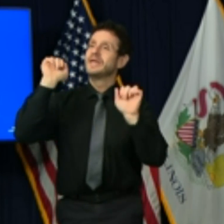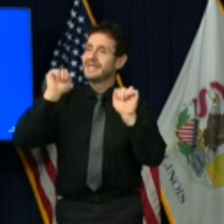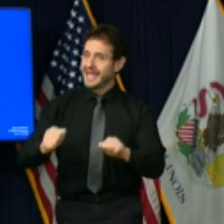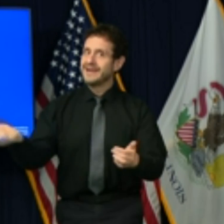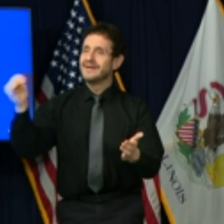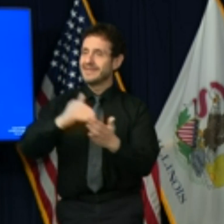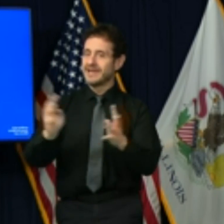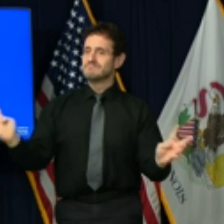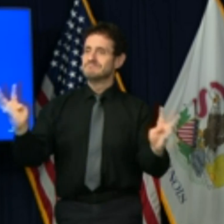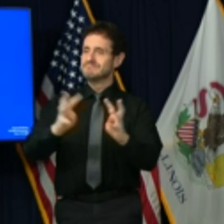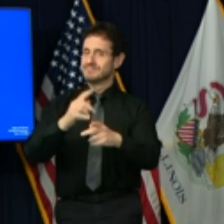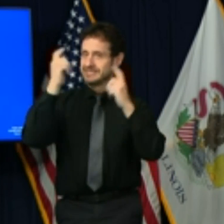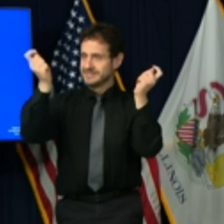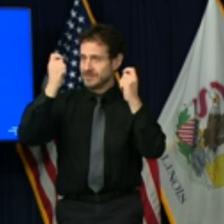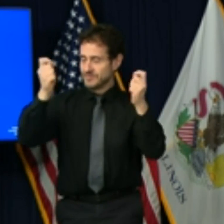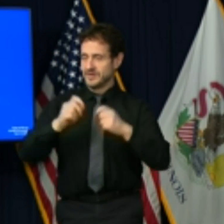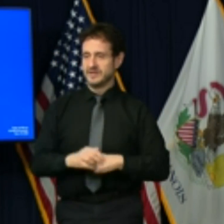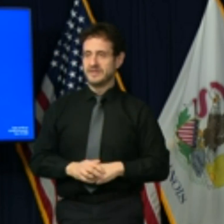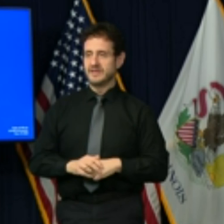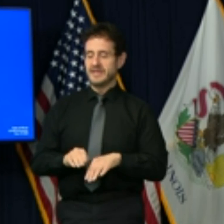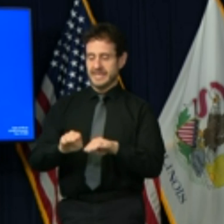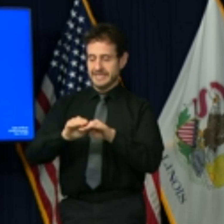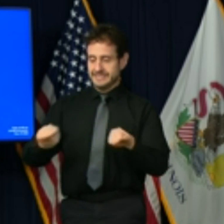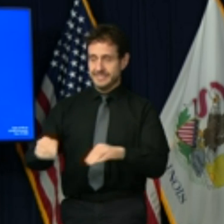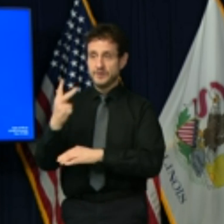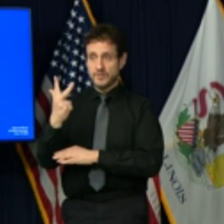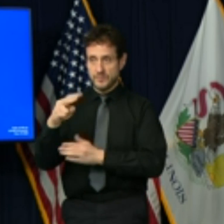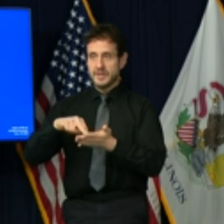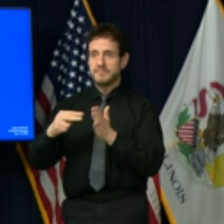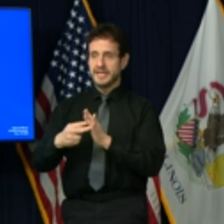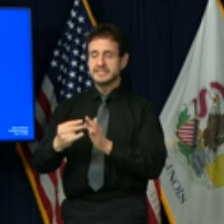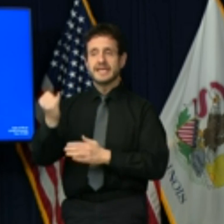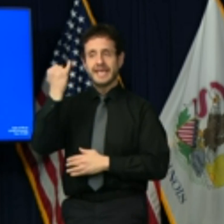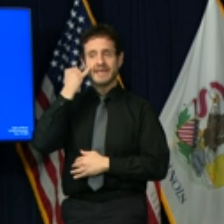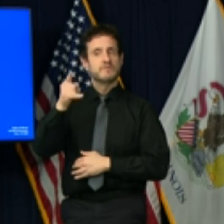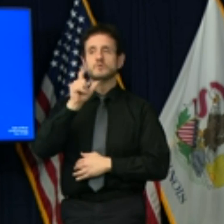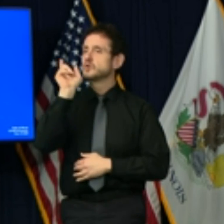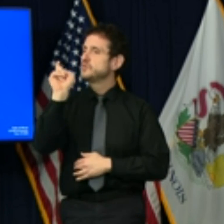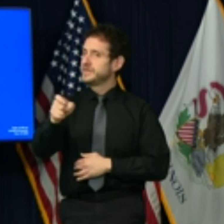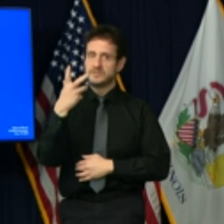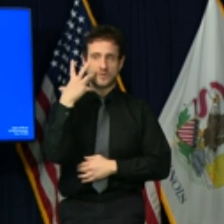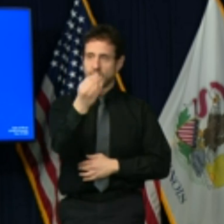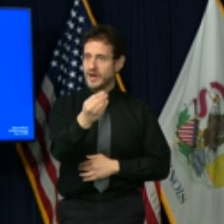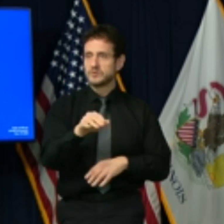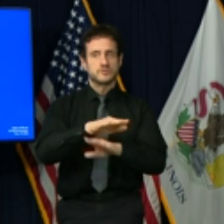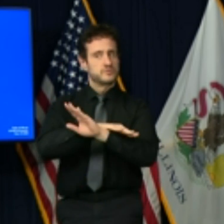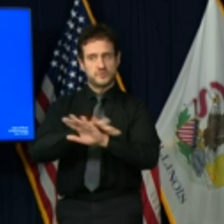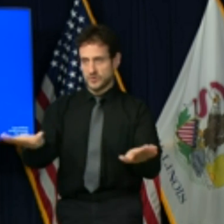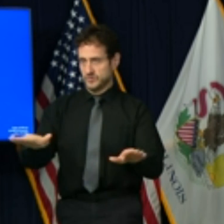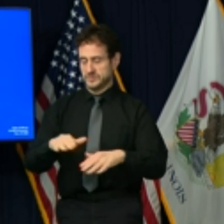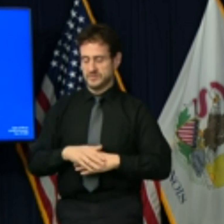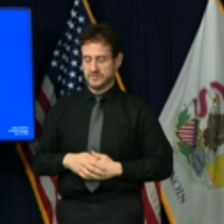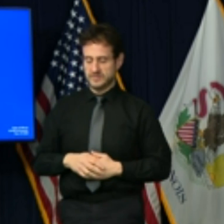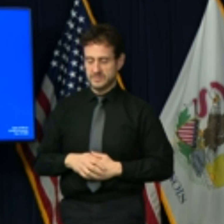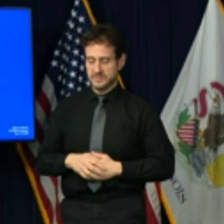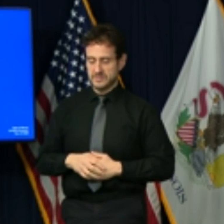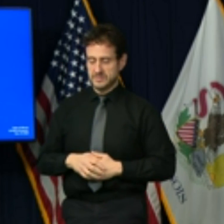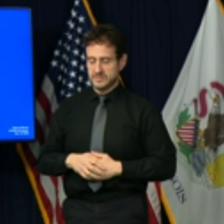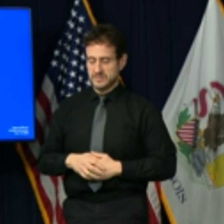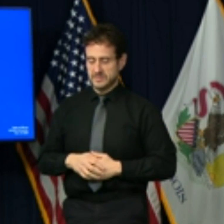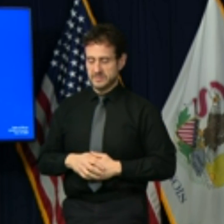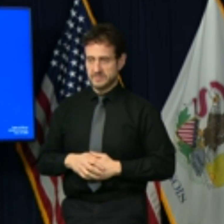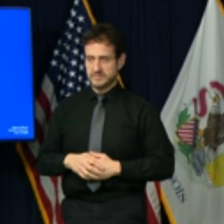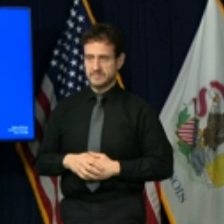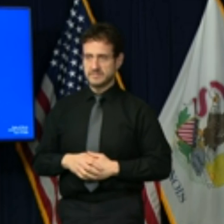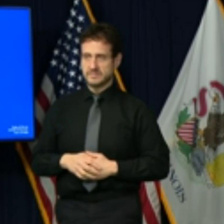down to this. If you don't need to do it, don't. That is especially true when it comes to gathering